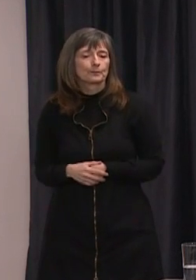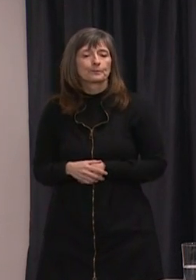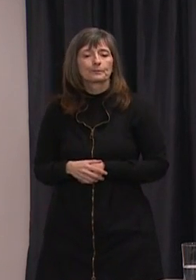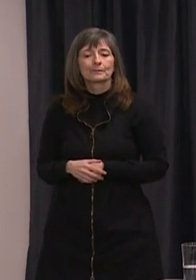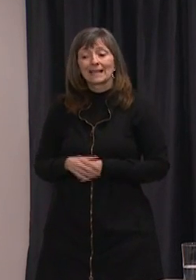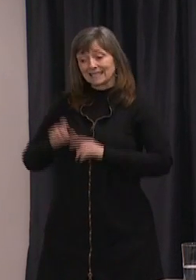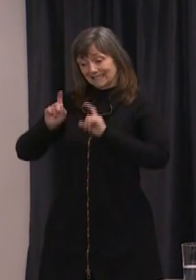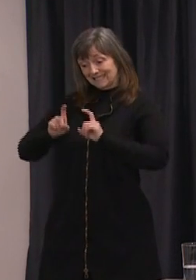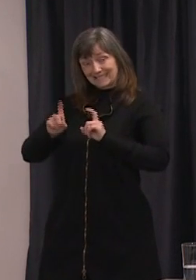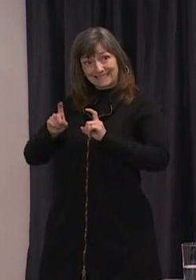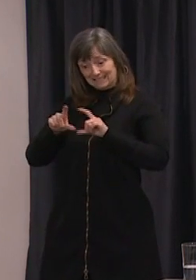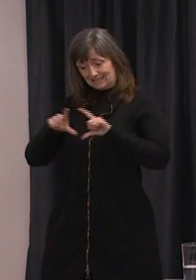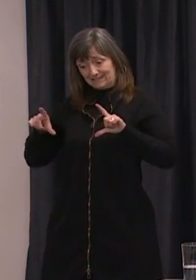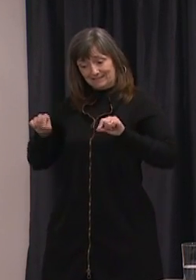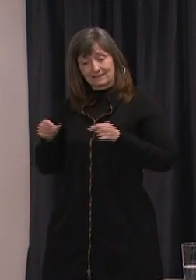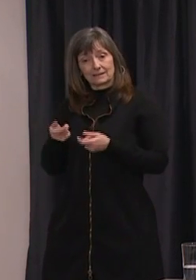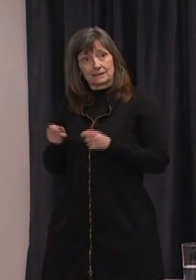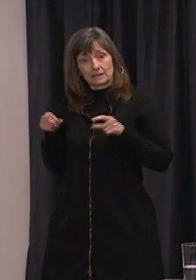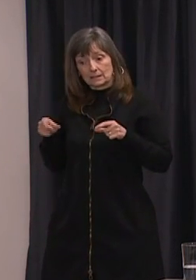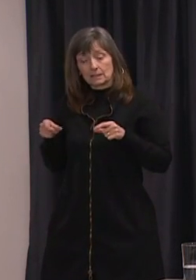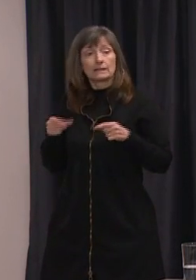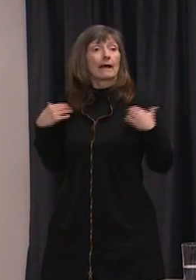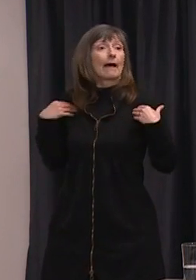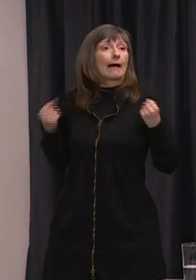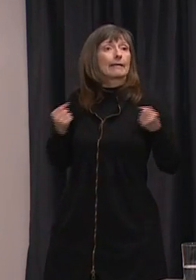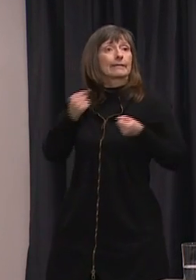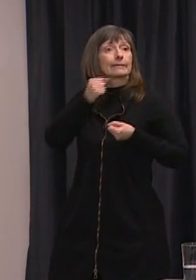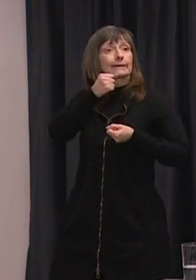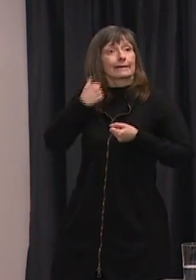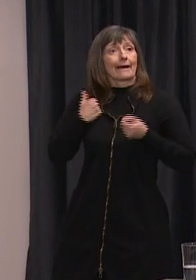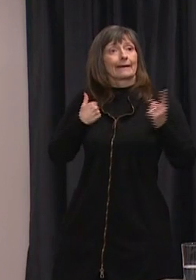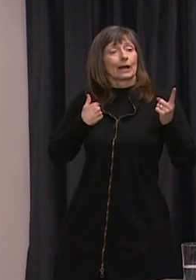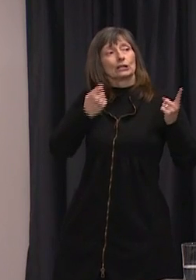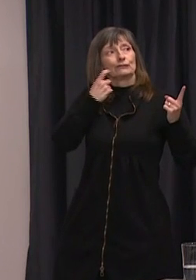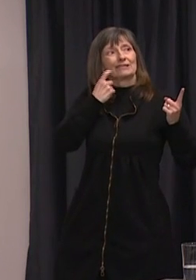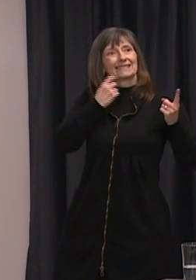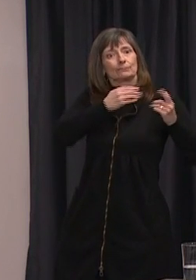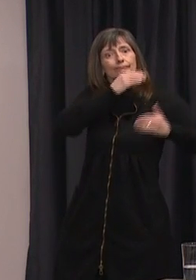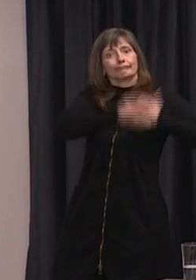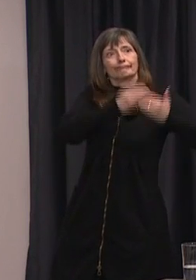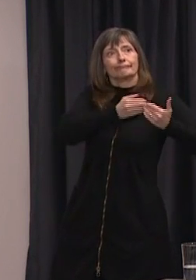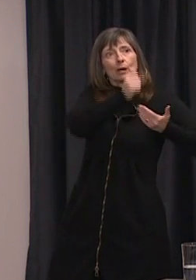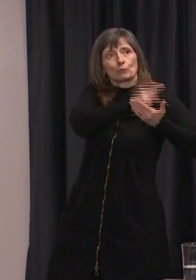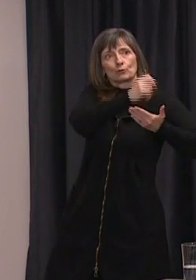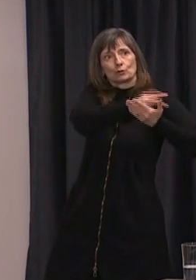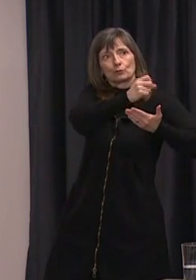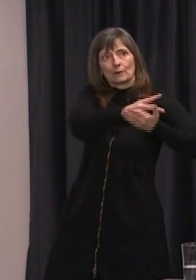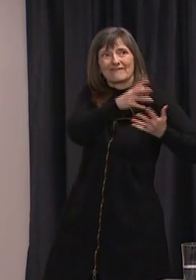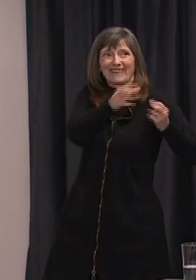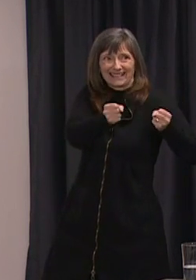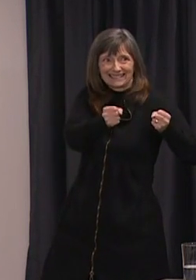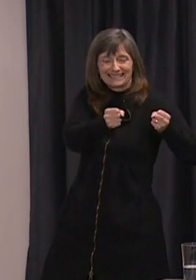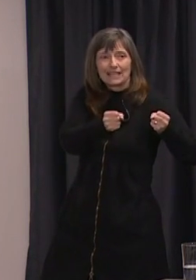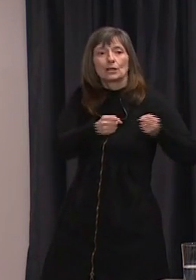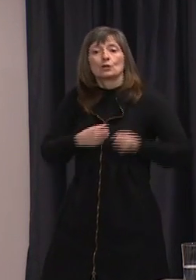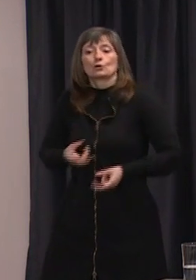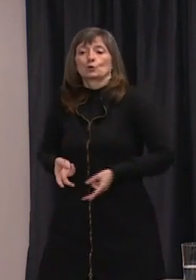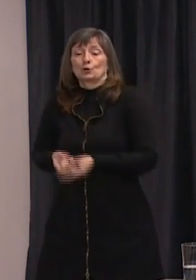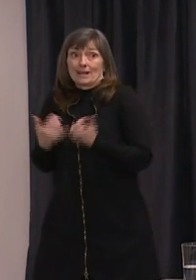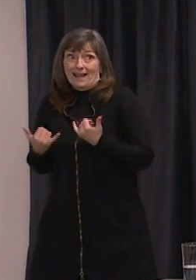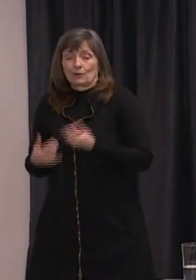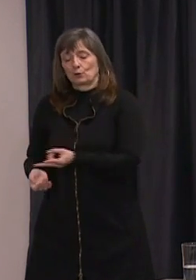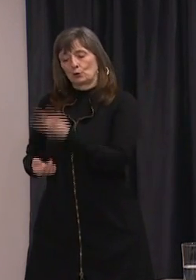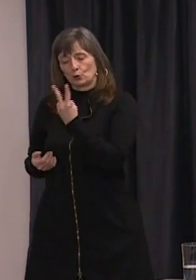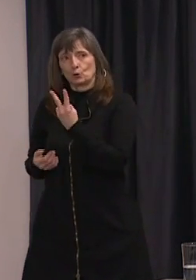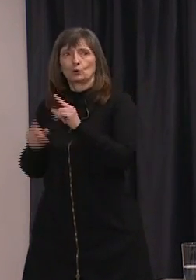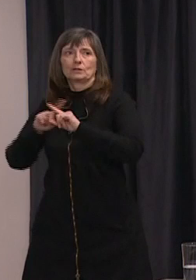concerned, Health Canada has actually gone through a rapid approval process and we now have two different test kits which have been validated so